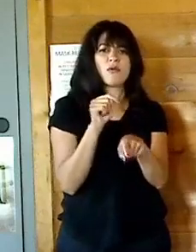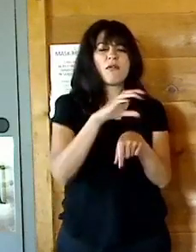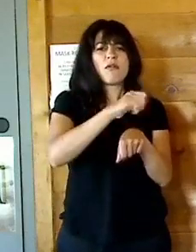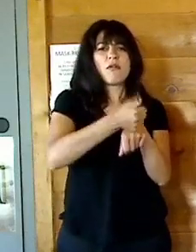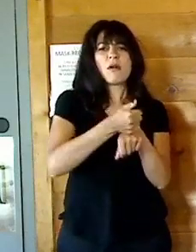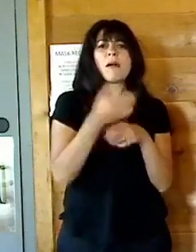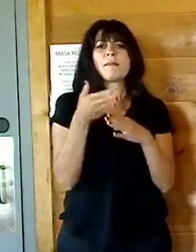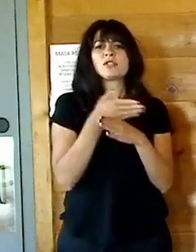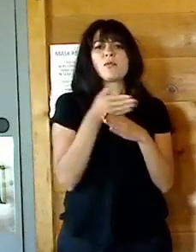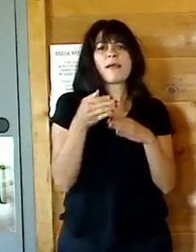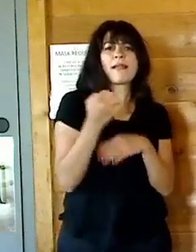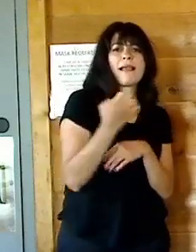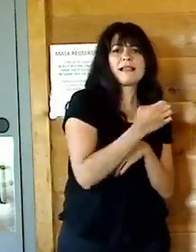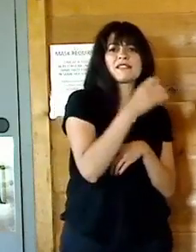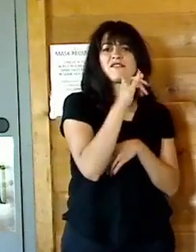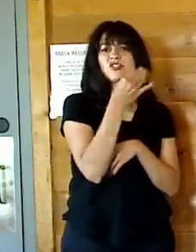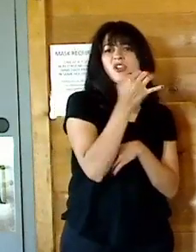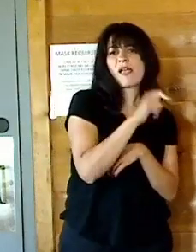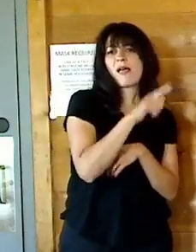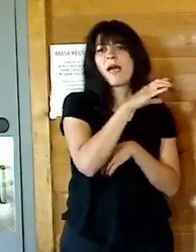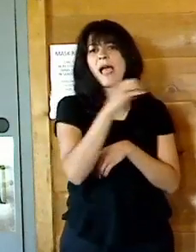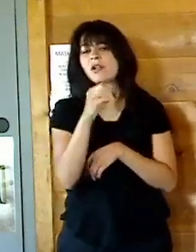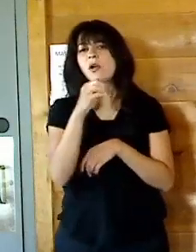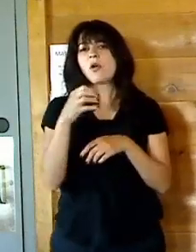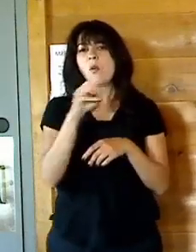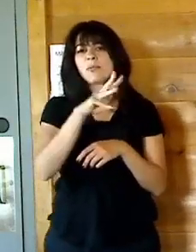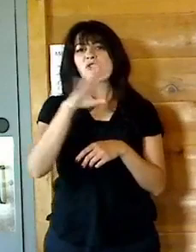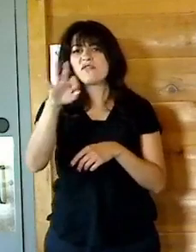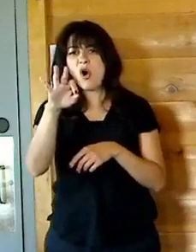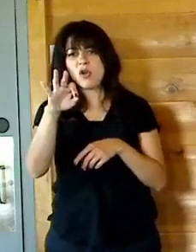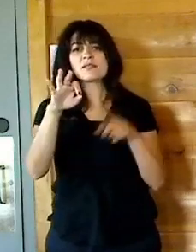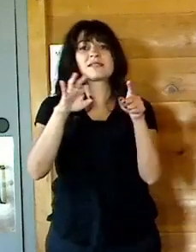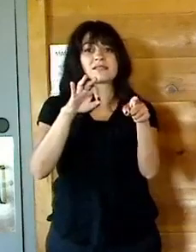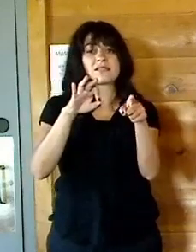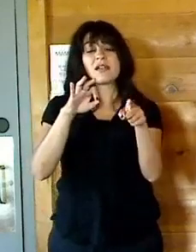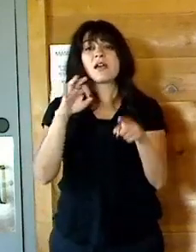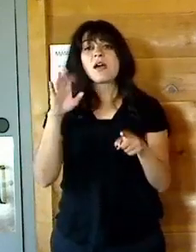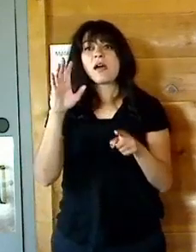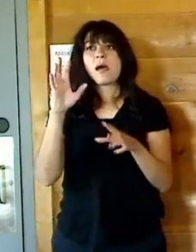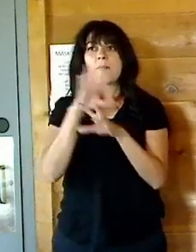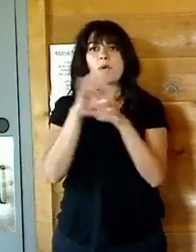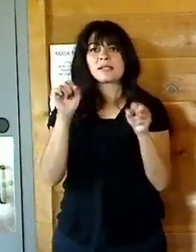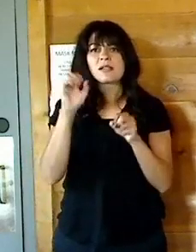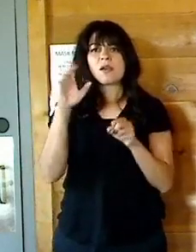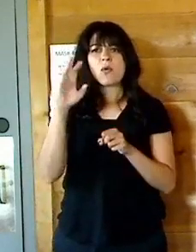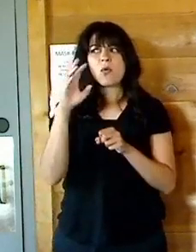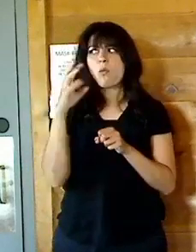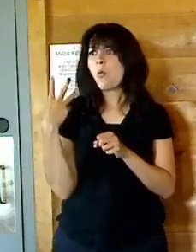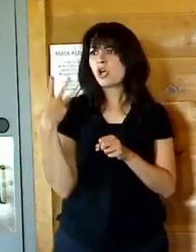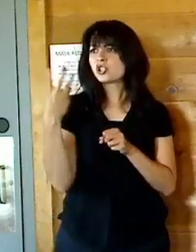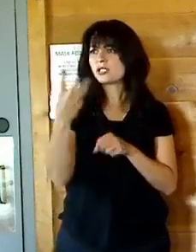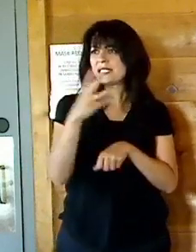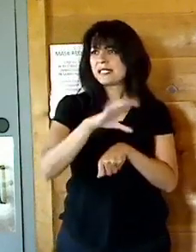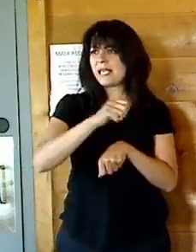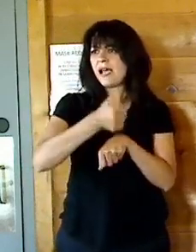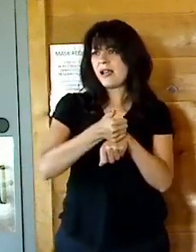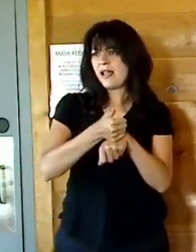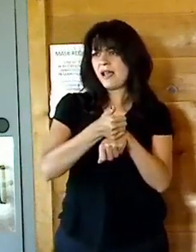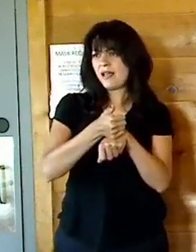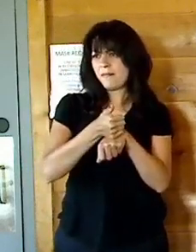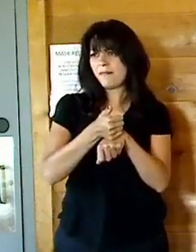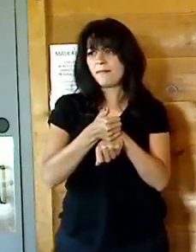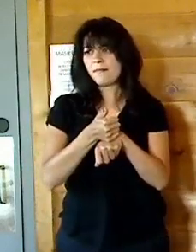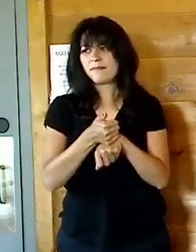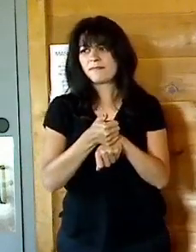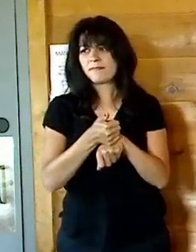East Fishkill and Wappinger, where George Washington established this significant supply depot and encampment. Really, the events